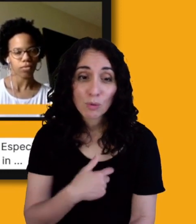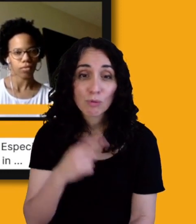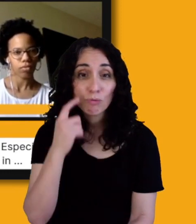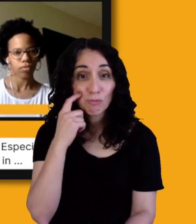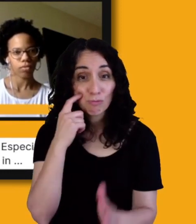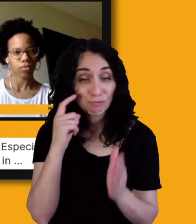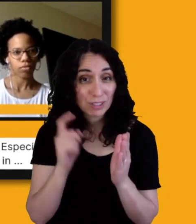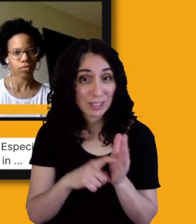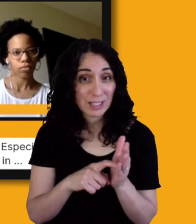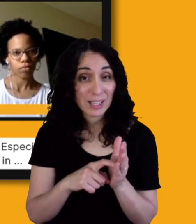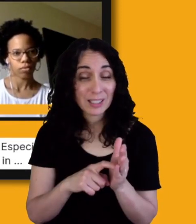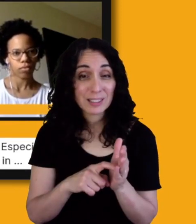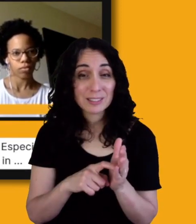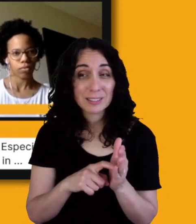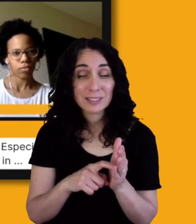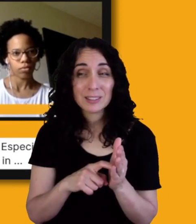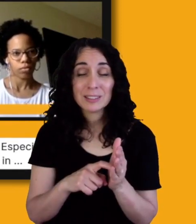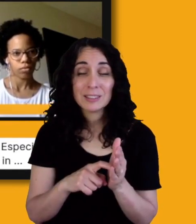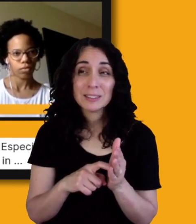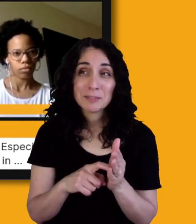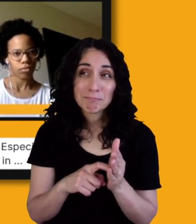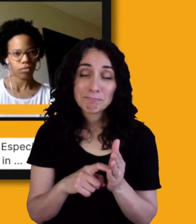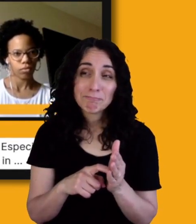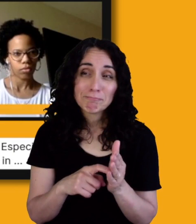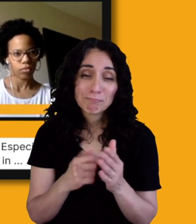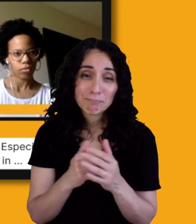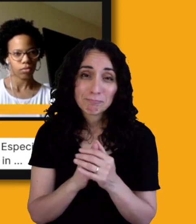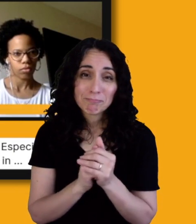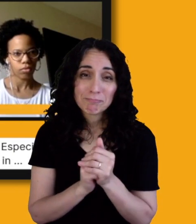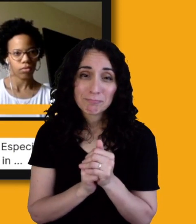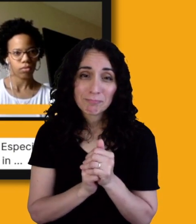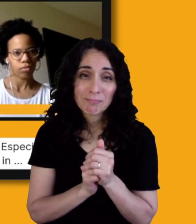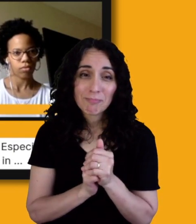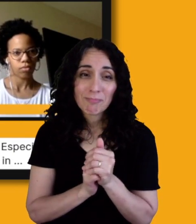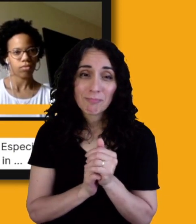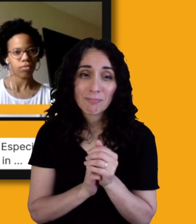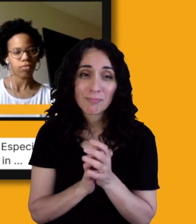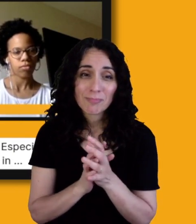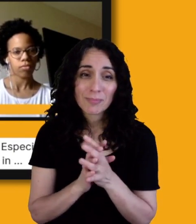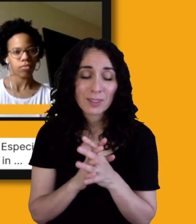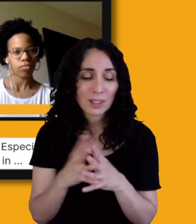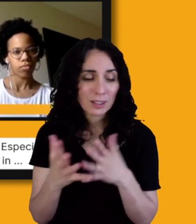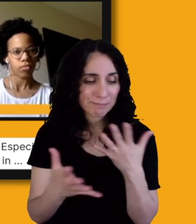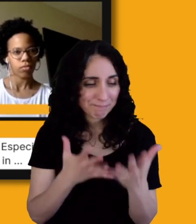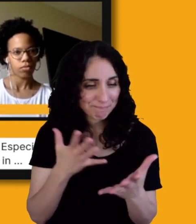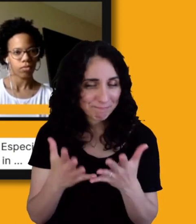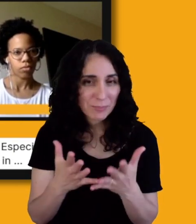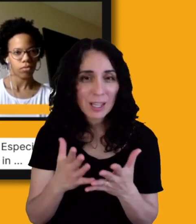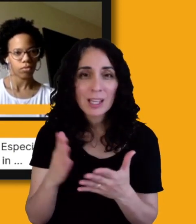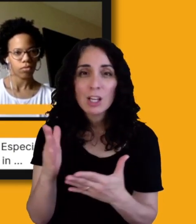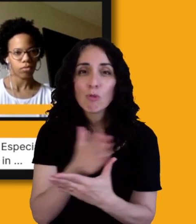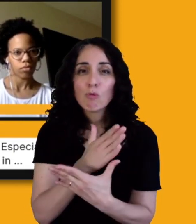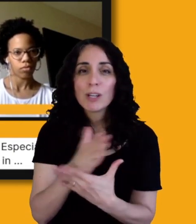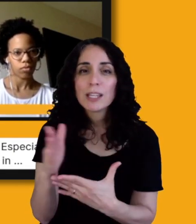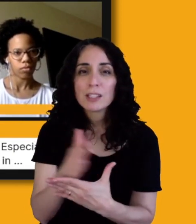of, of, of, of the range of design is,